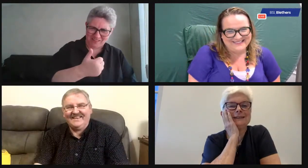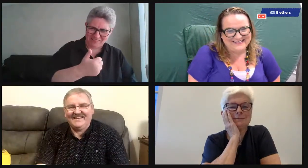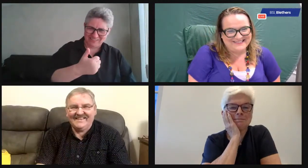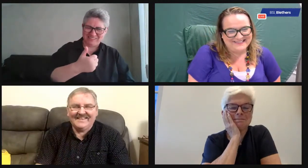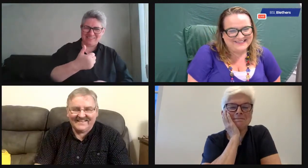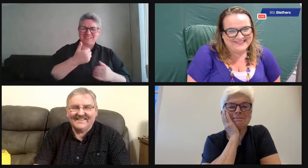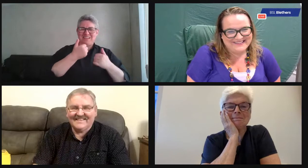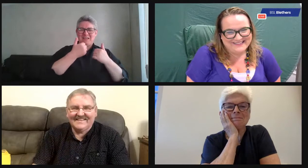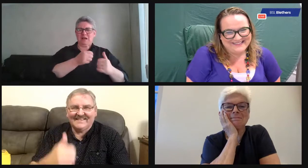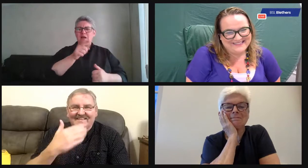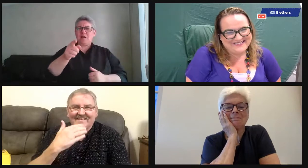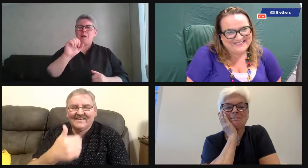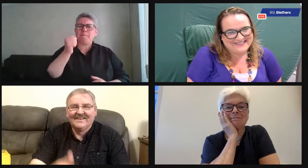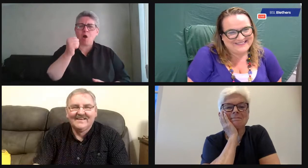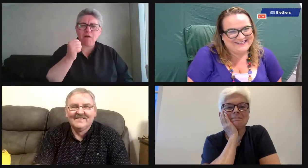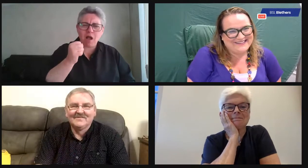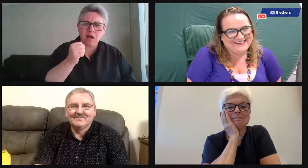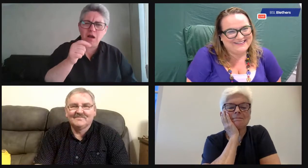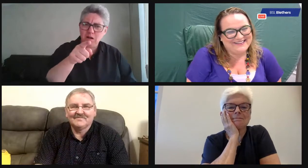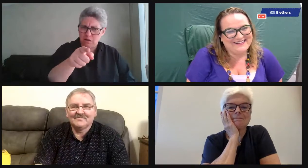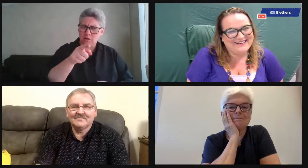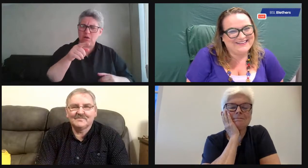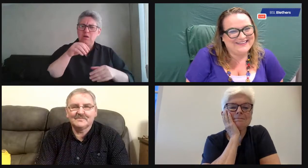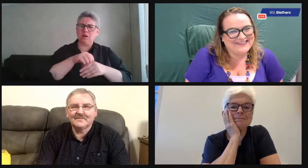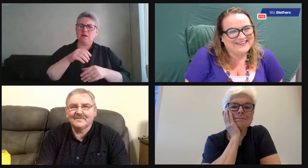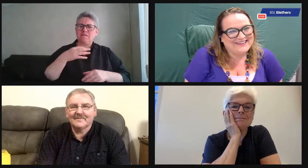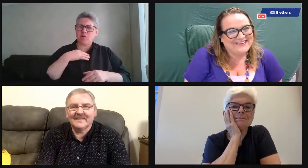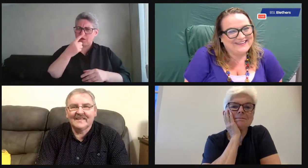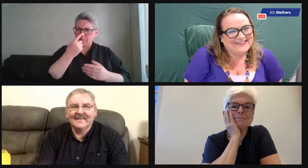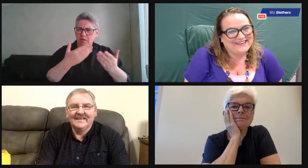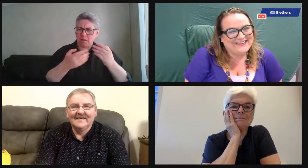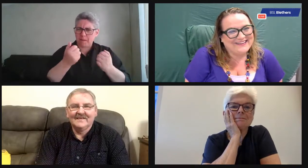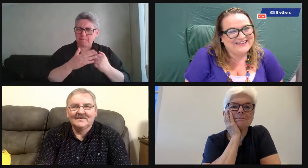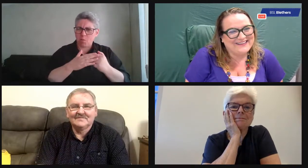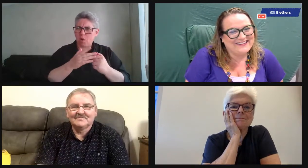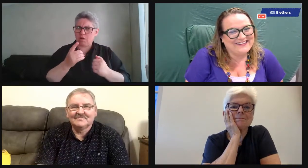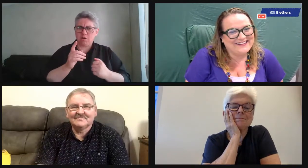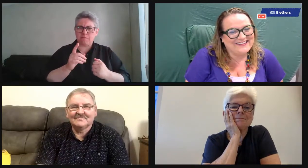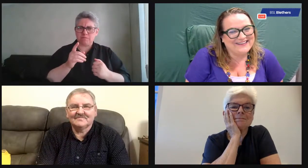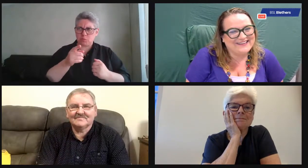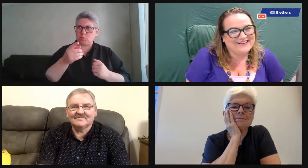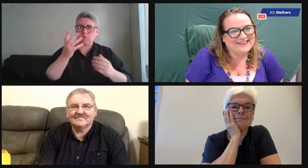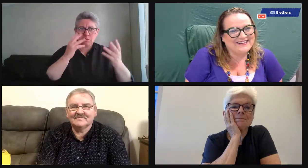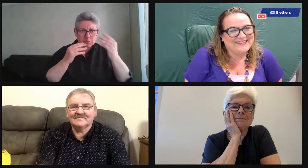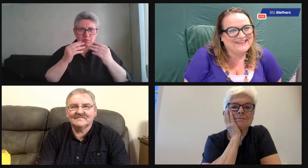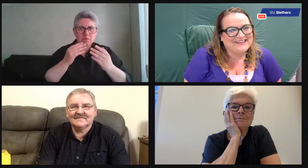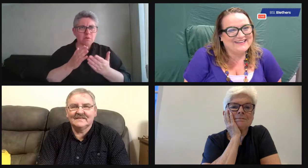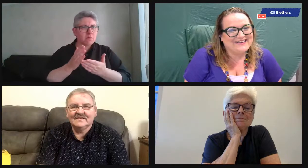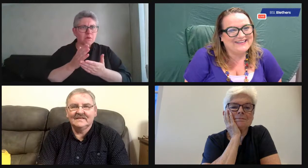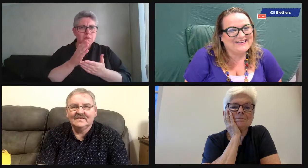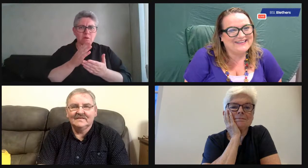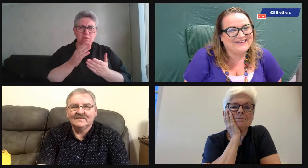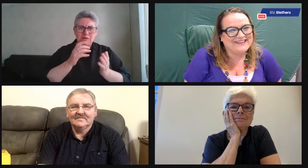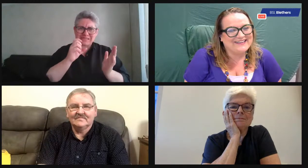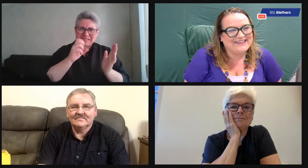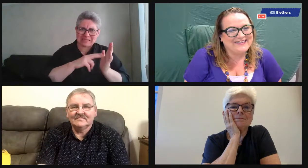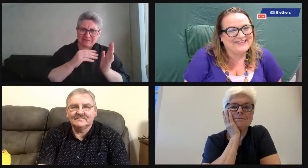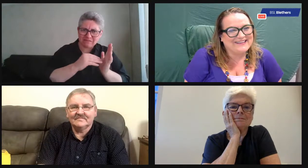old. You're never too old, Gerry, never too old. Moira, can you tell us a little bit more, Moira, about your